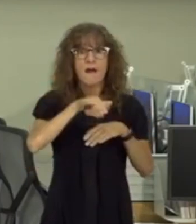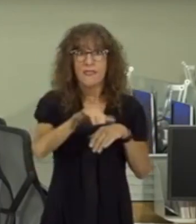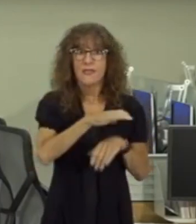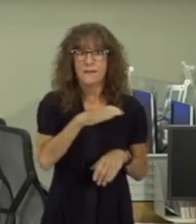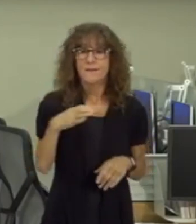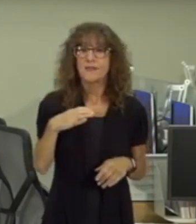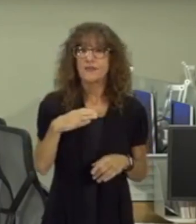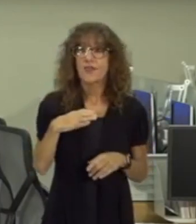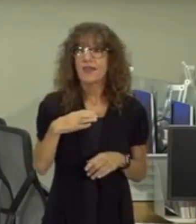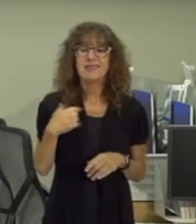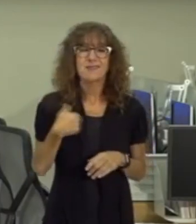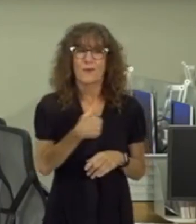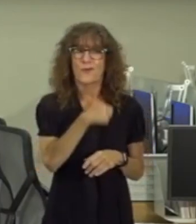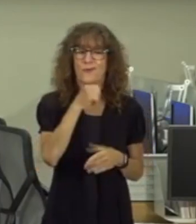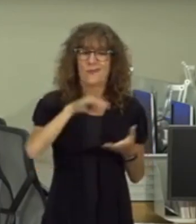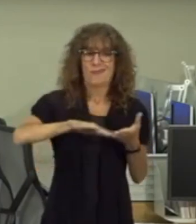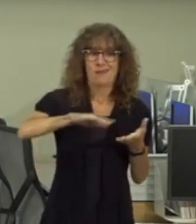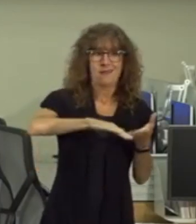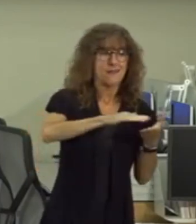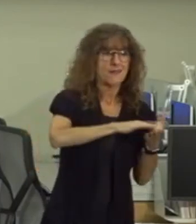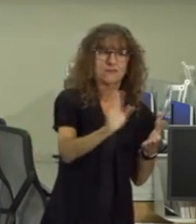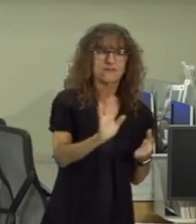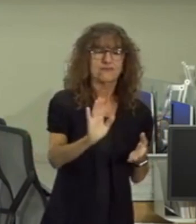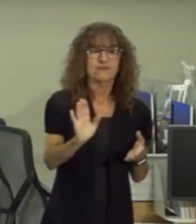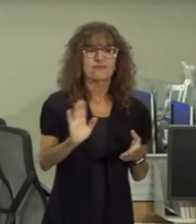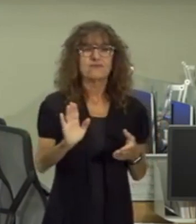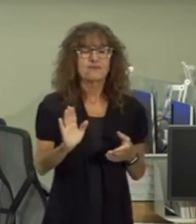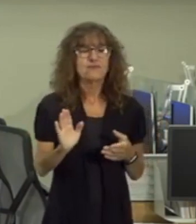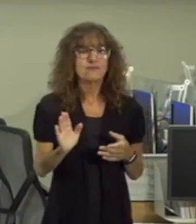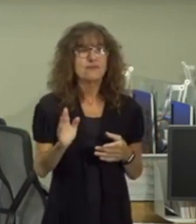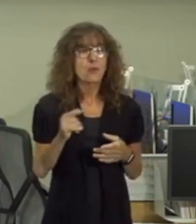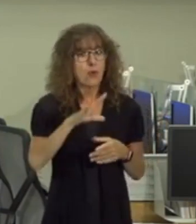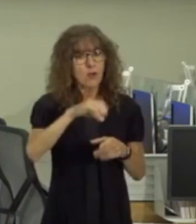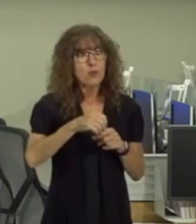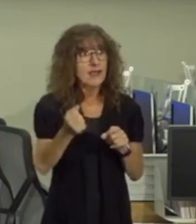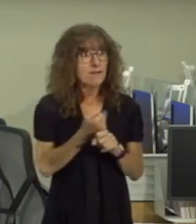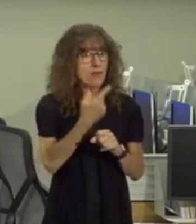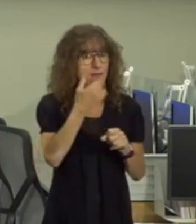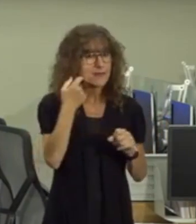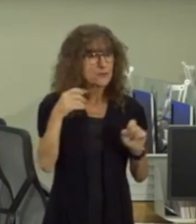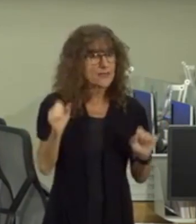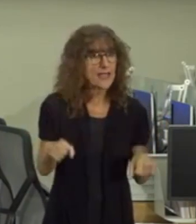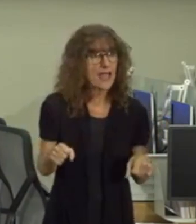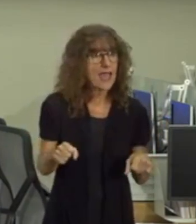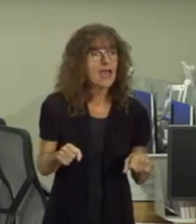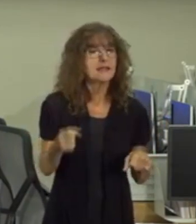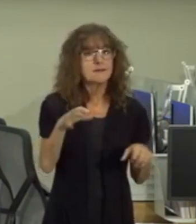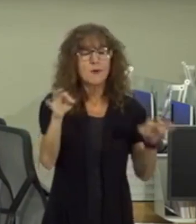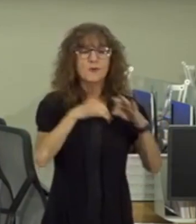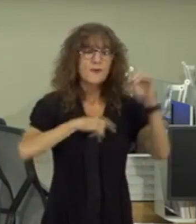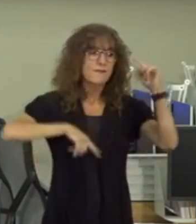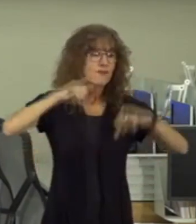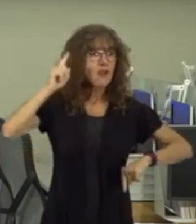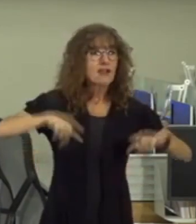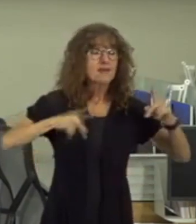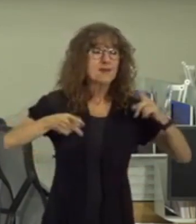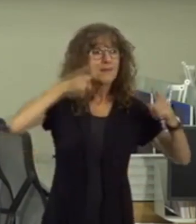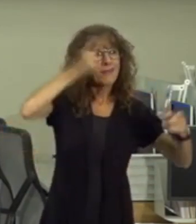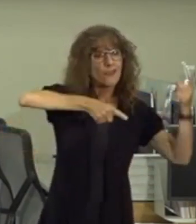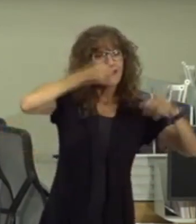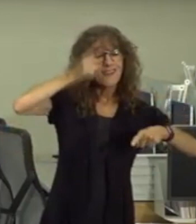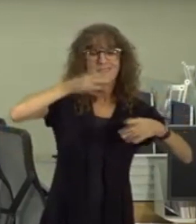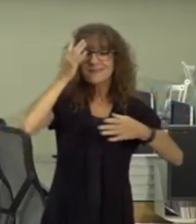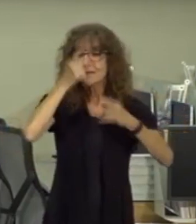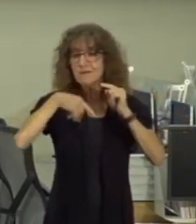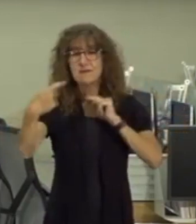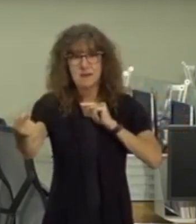um so we're not excluding any segment as best we can it's important to have a variety of voices some that agree some don't